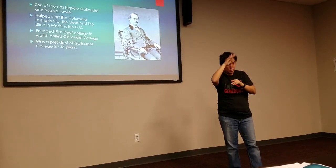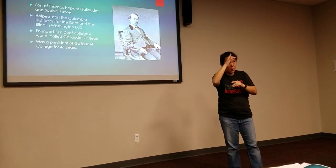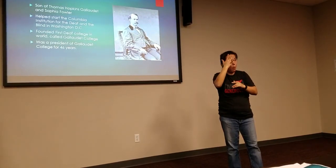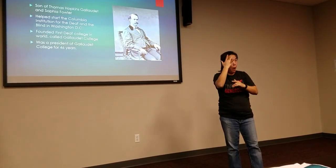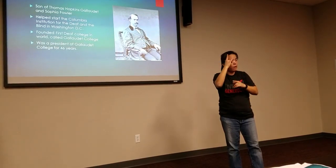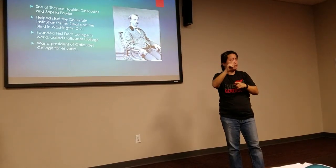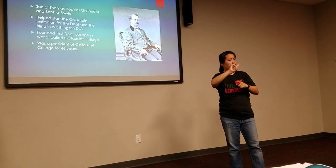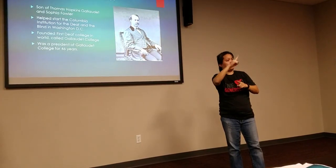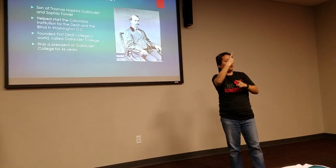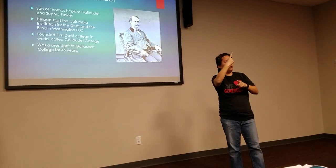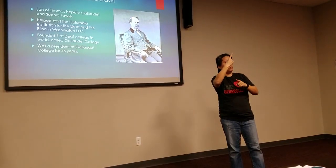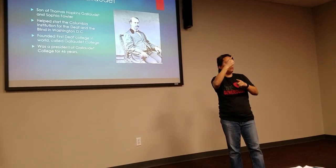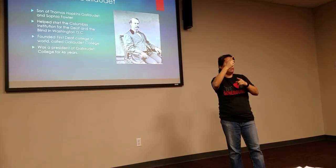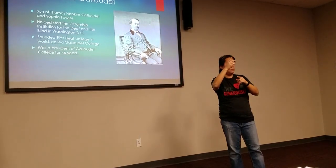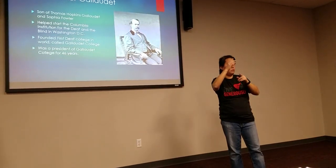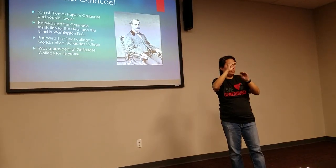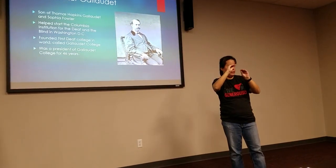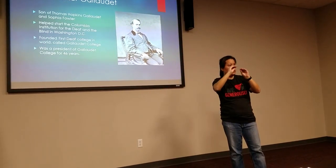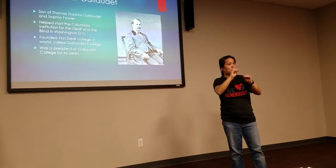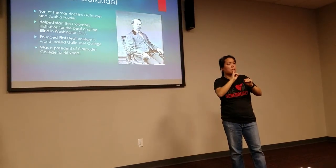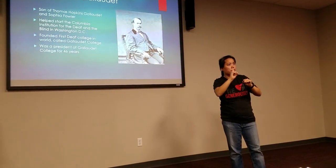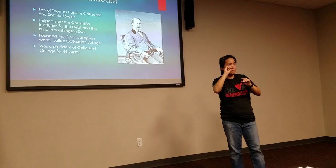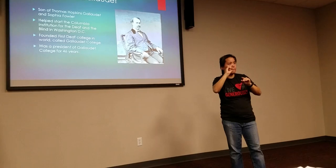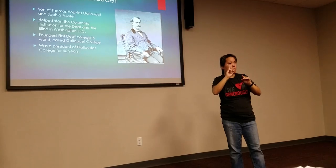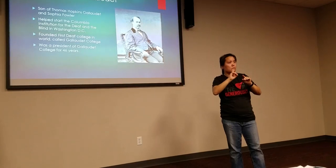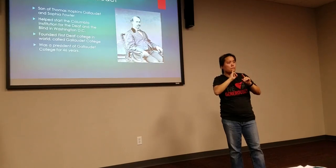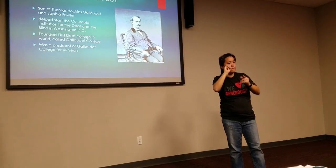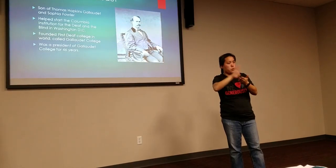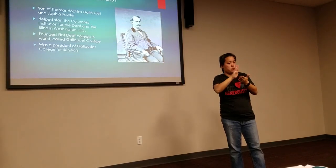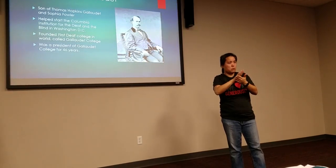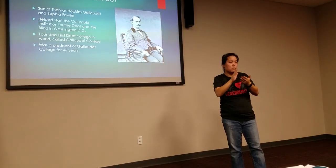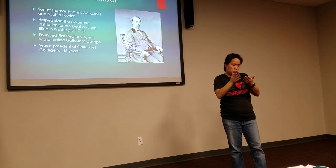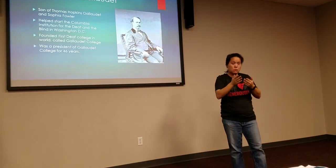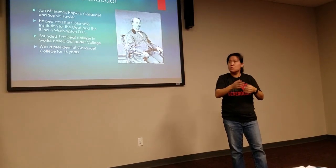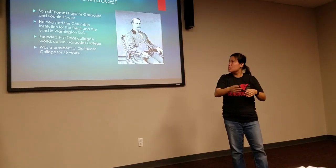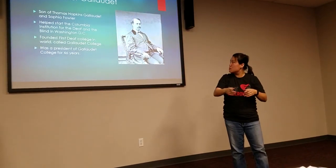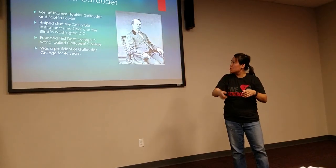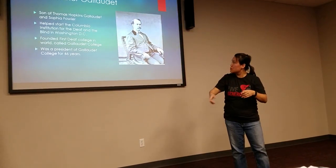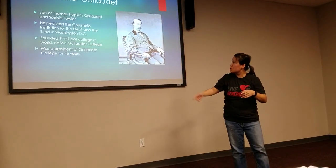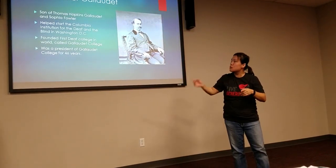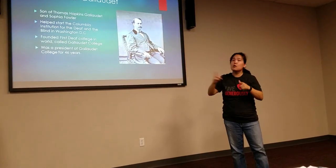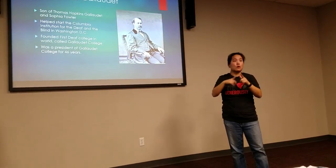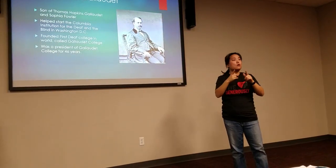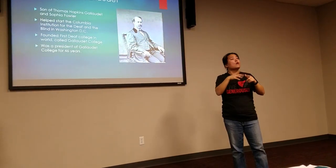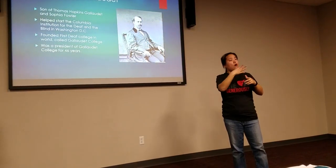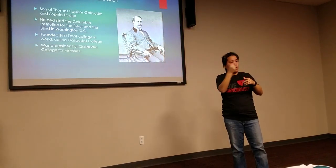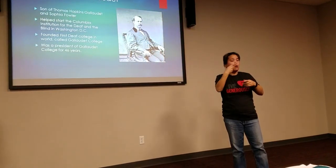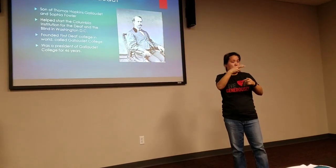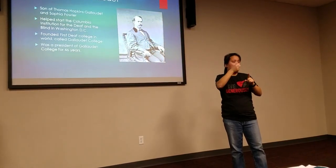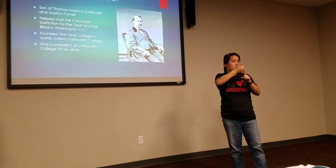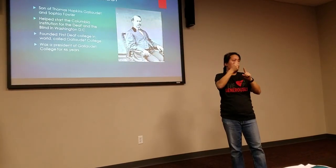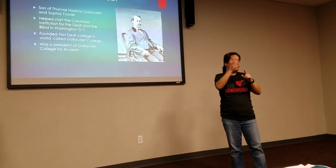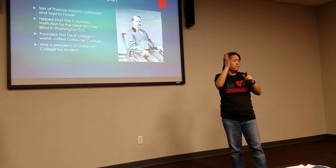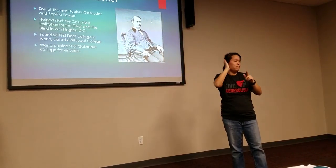Hopkins Gallaudet. Because Thomas Hopkins Gallaudet had been involved with the establishment of the first School for the Deaf in America.